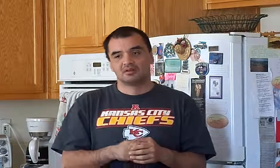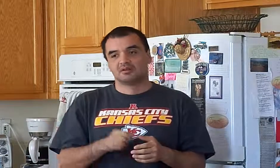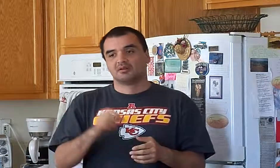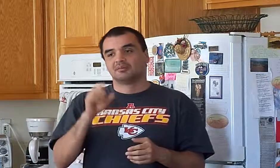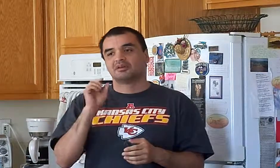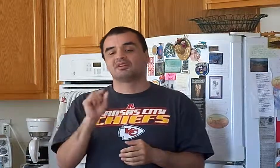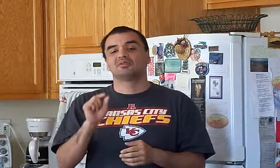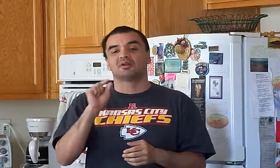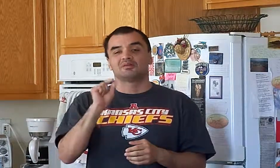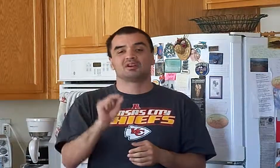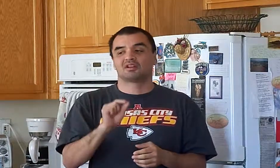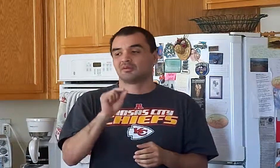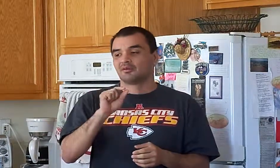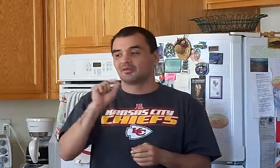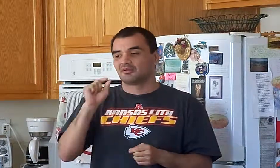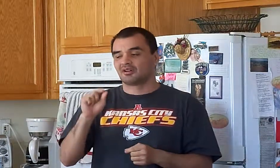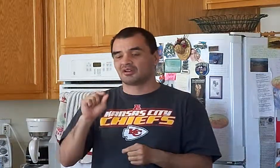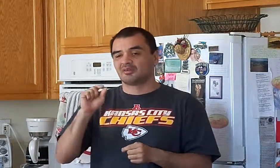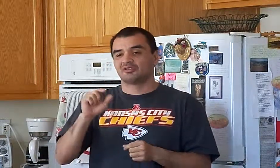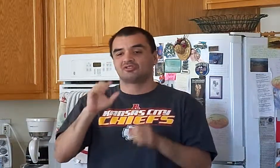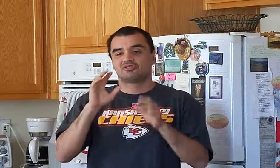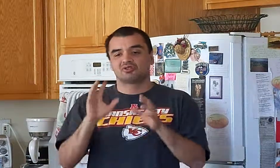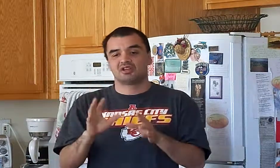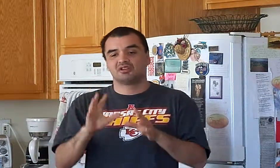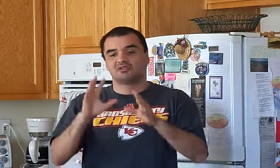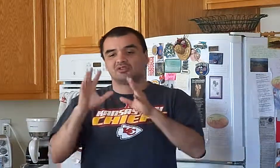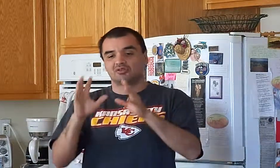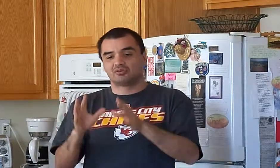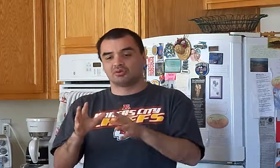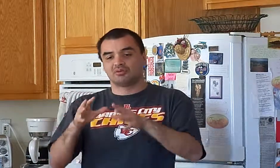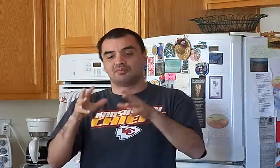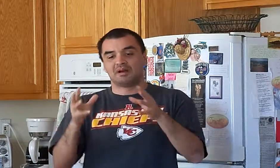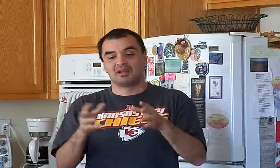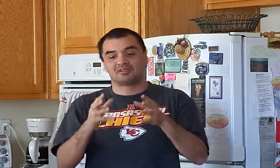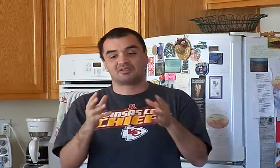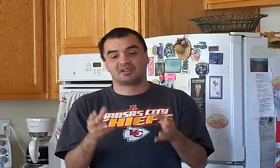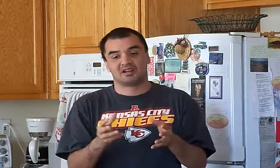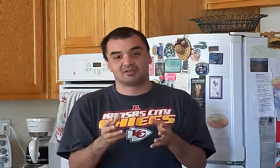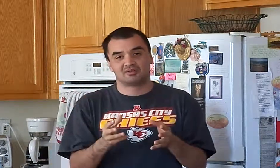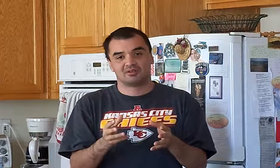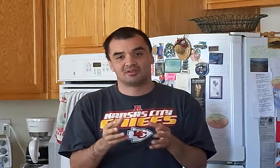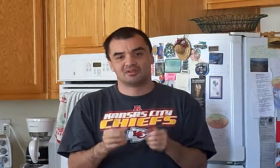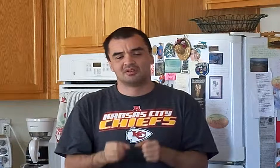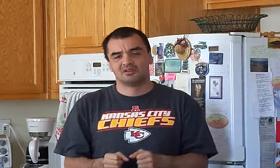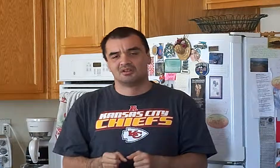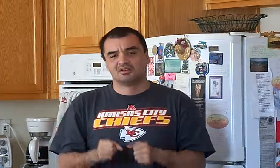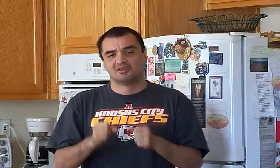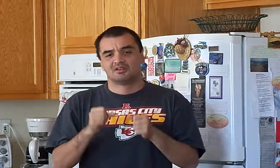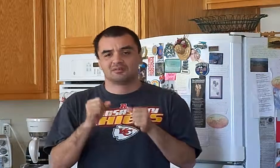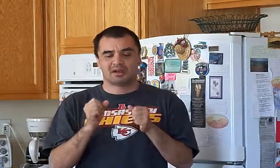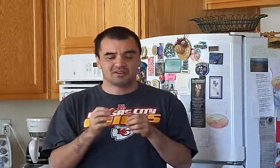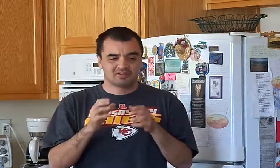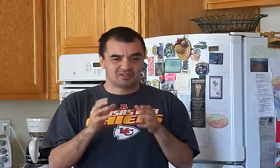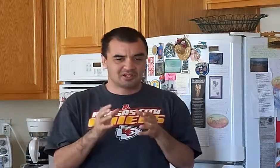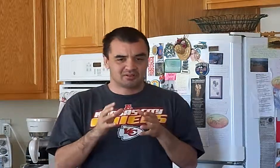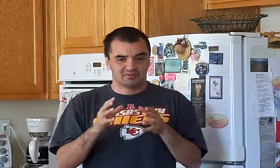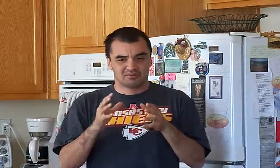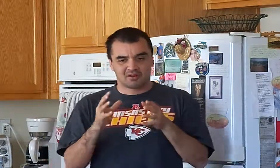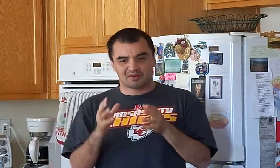But here's what I'm talking about. But here's I'm talking about the strange sort of balancing out. The balancing out that I'm